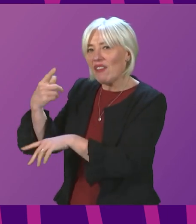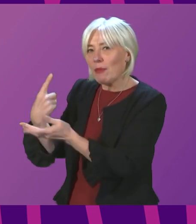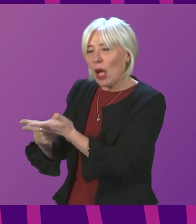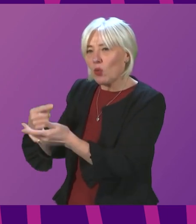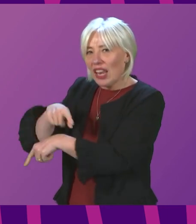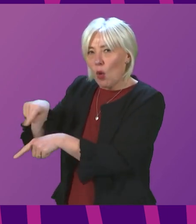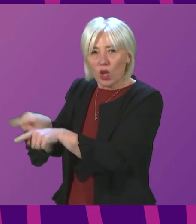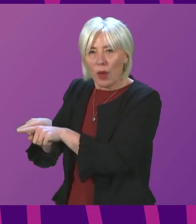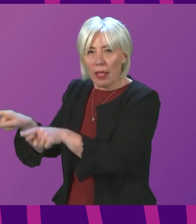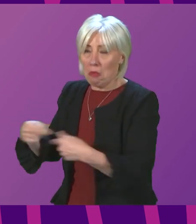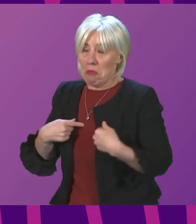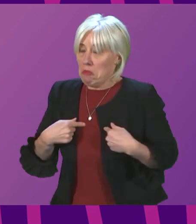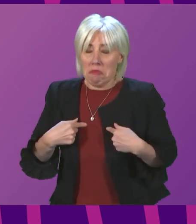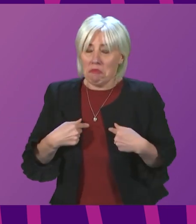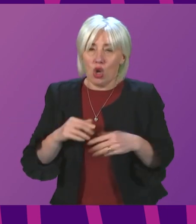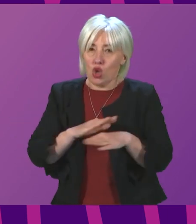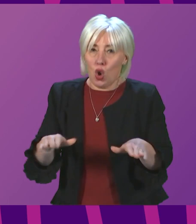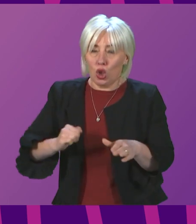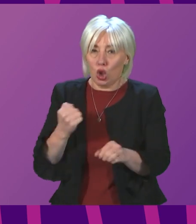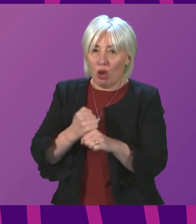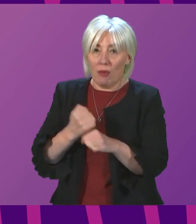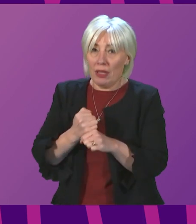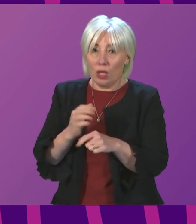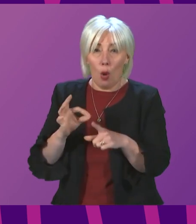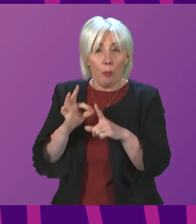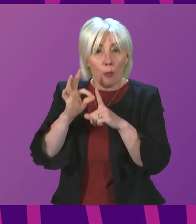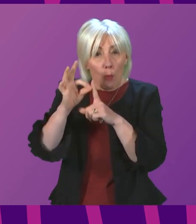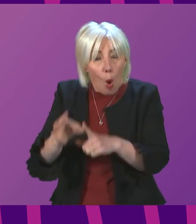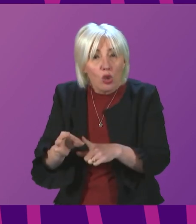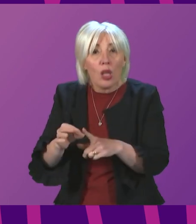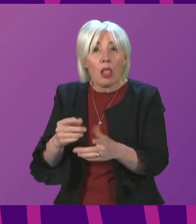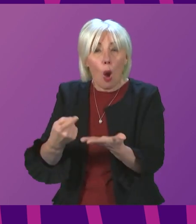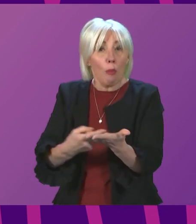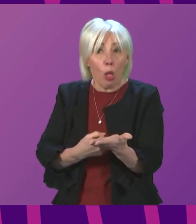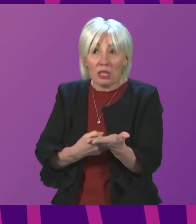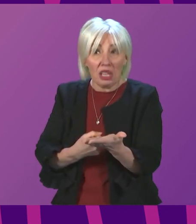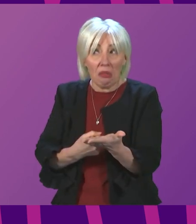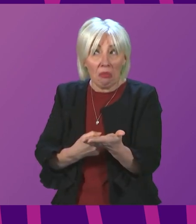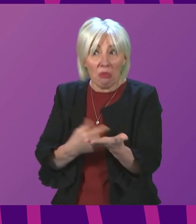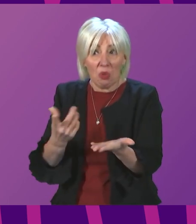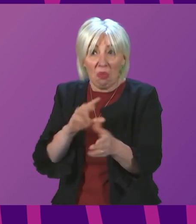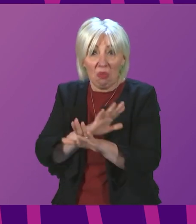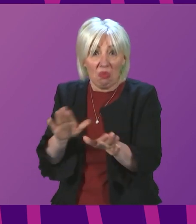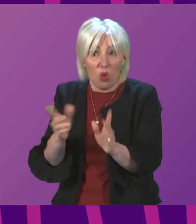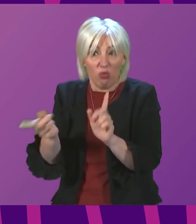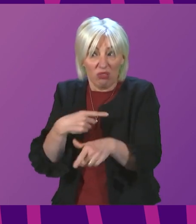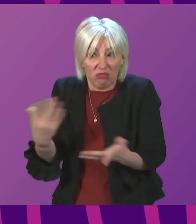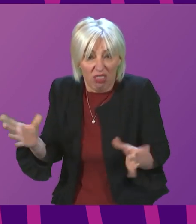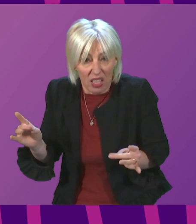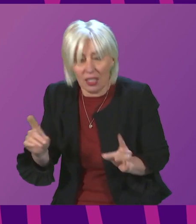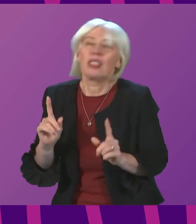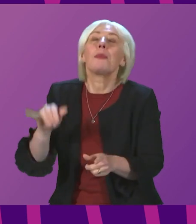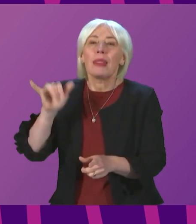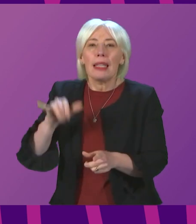Well, that's not a policy or a proposal from the Scottish Government, so hopefully that deals with that point. We are increasing